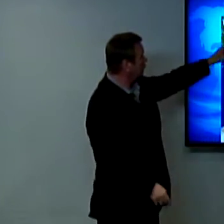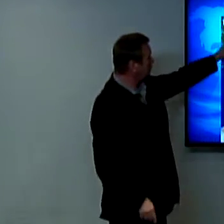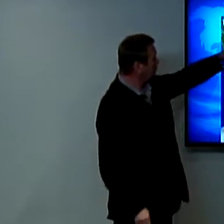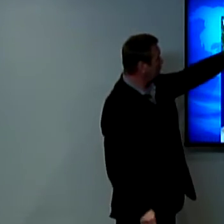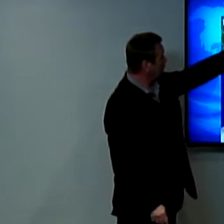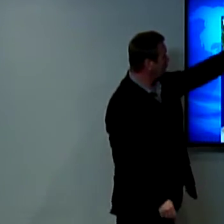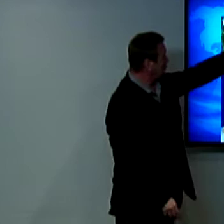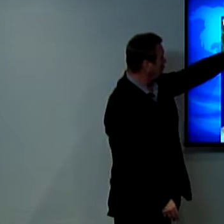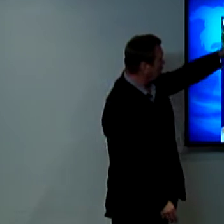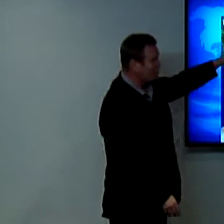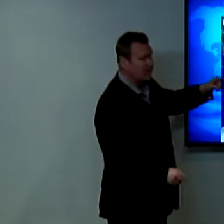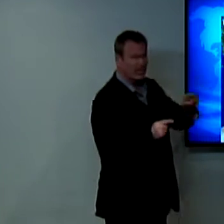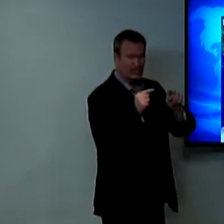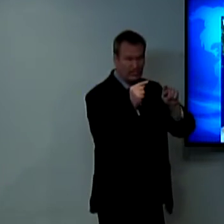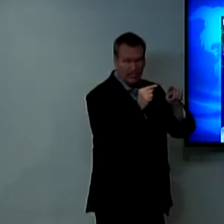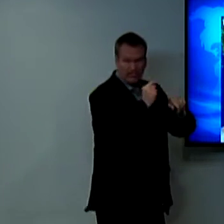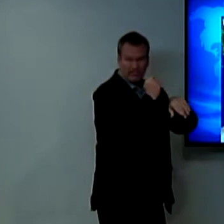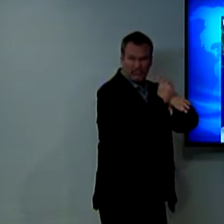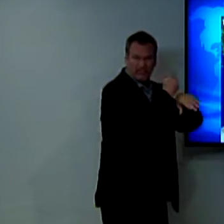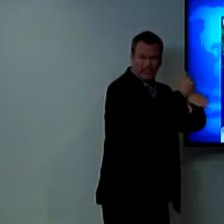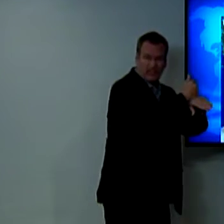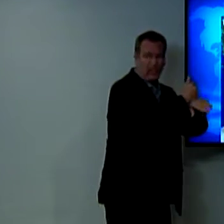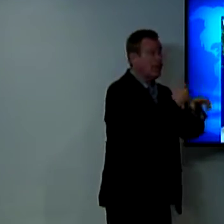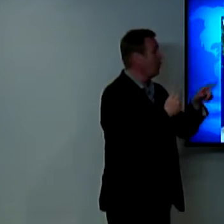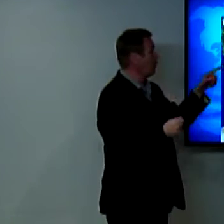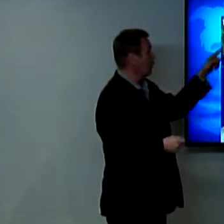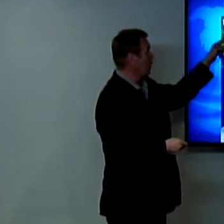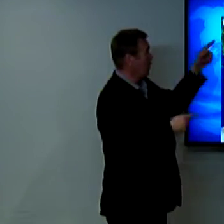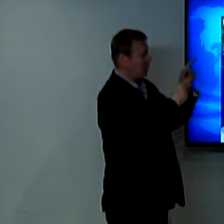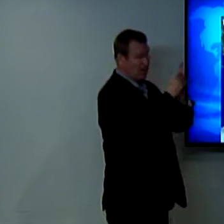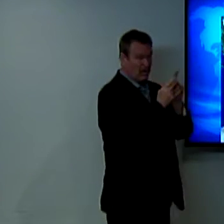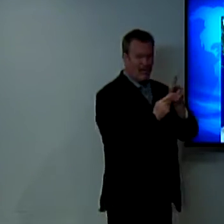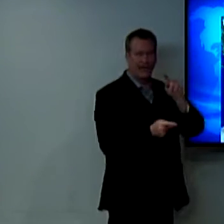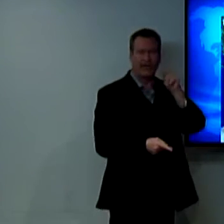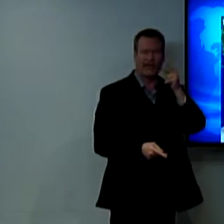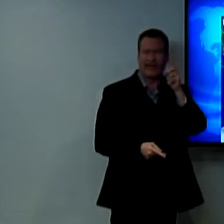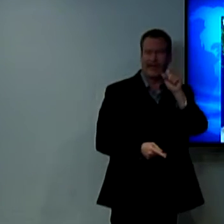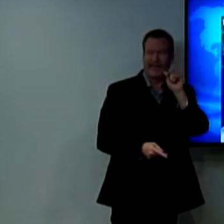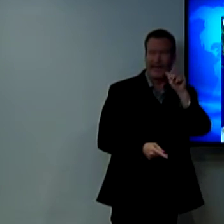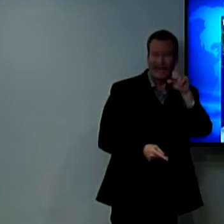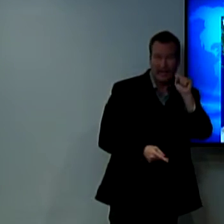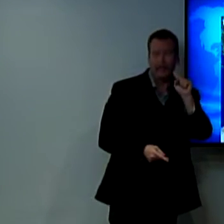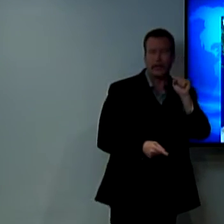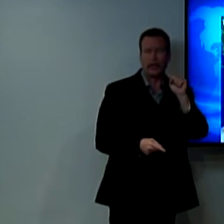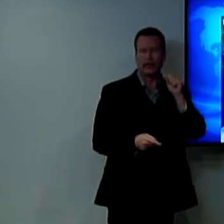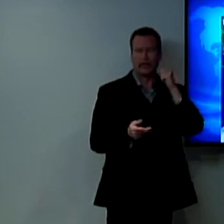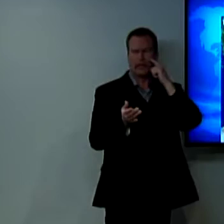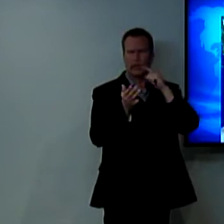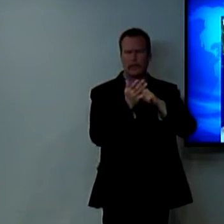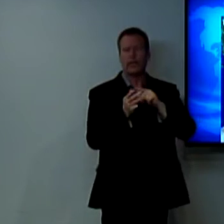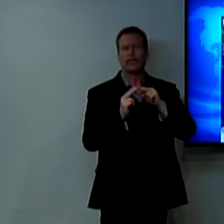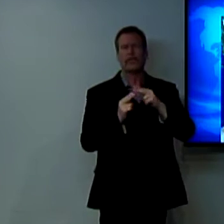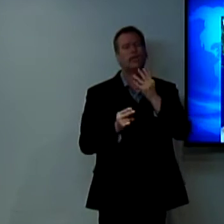we have here in Thessalonica we see that they had set up four different churches four different synagogues